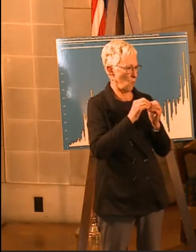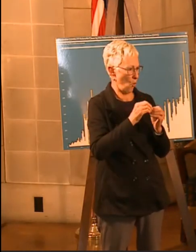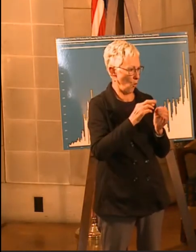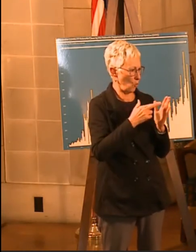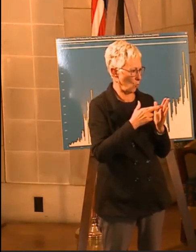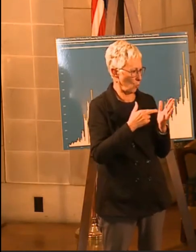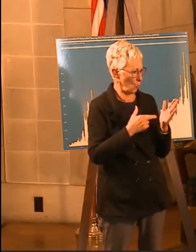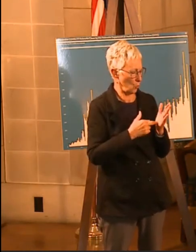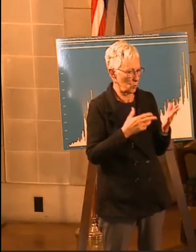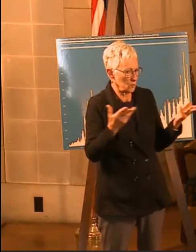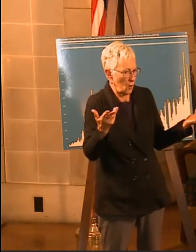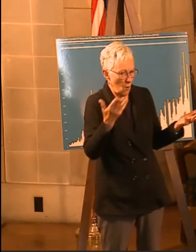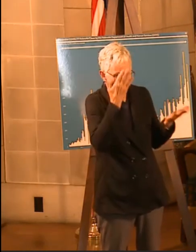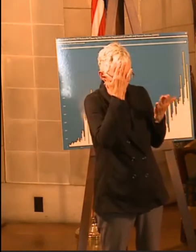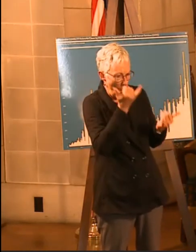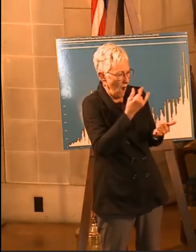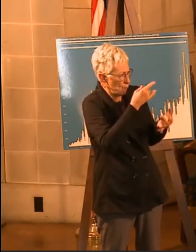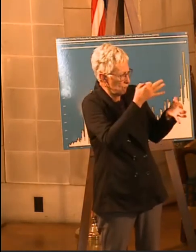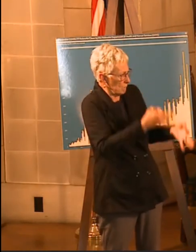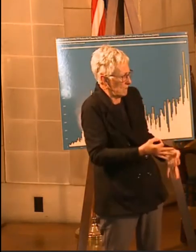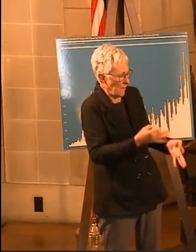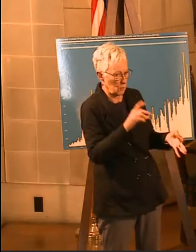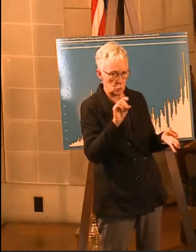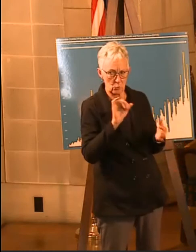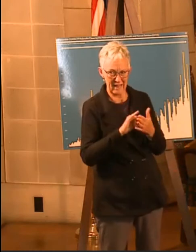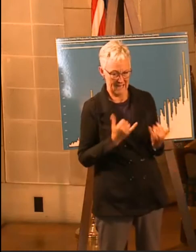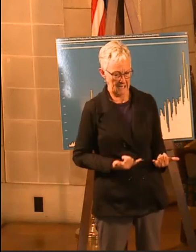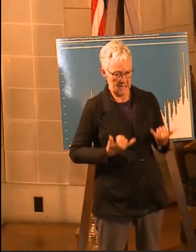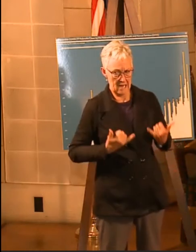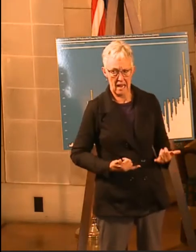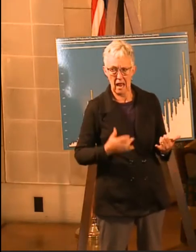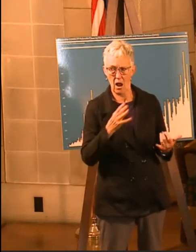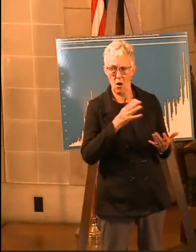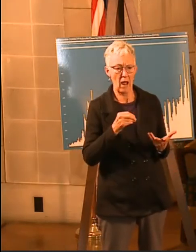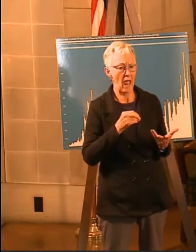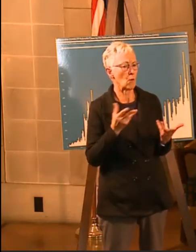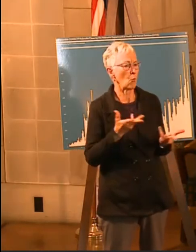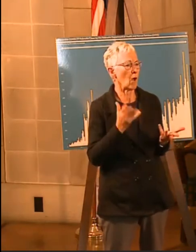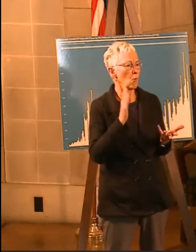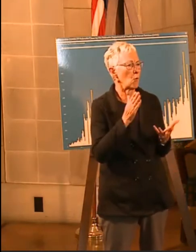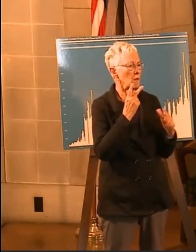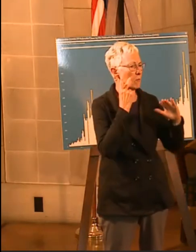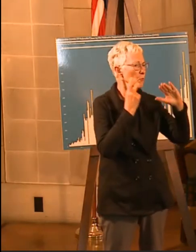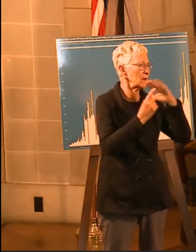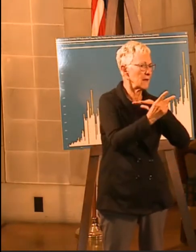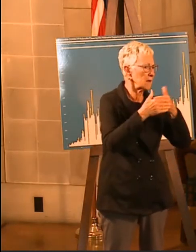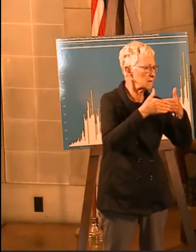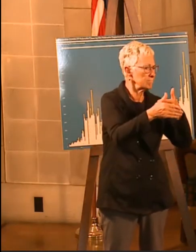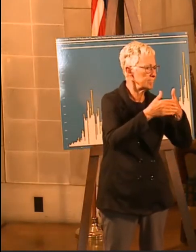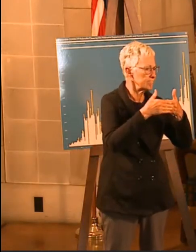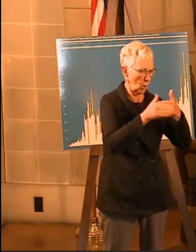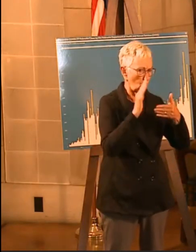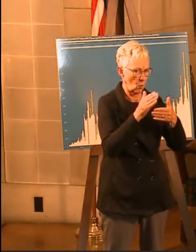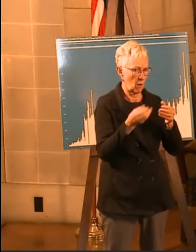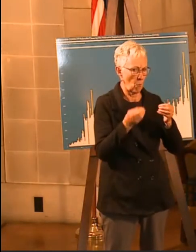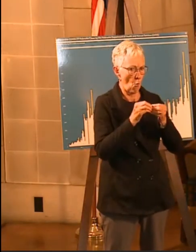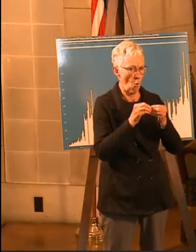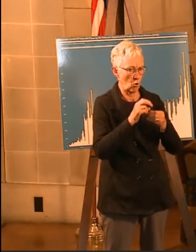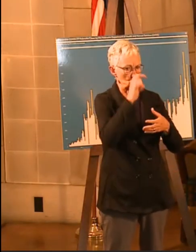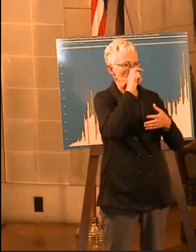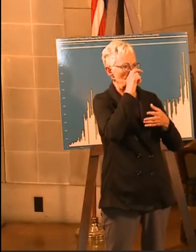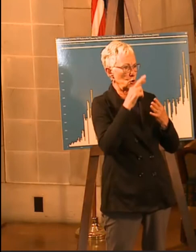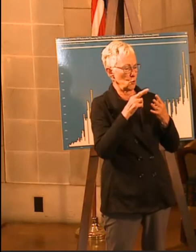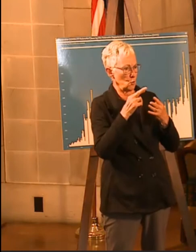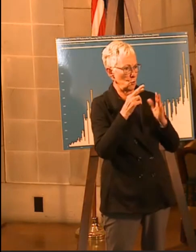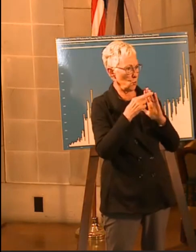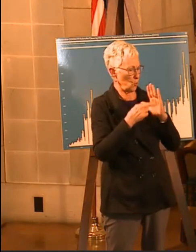guess? Is there a point in which you say, okay, we can't cross this line? Well, again, when I was referencing that it's